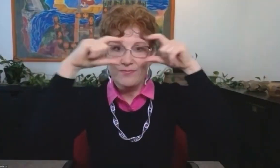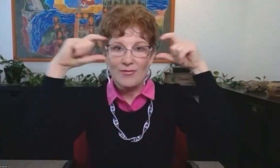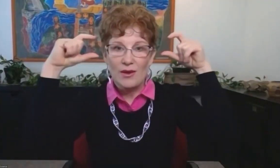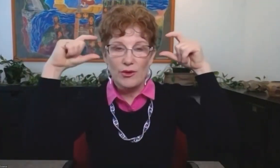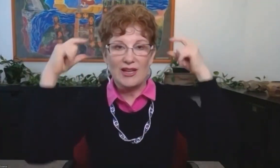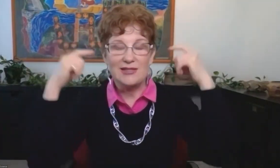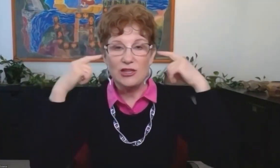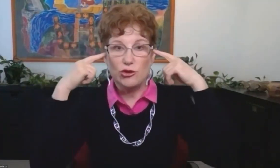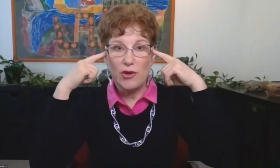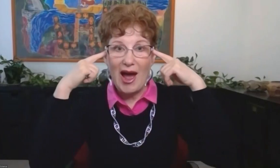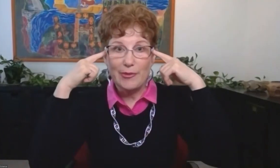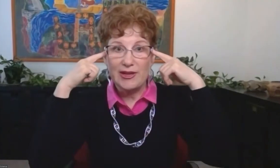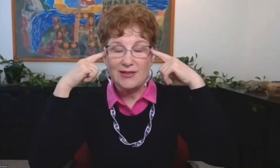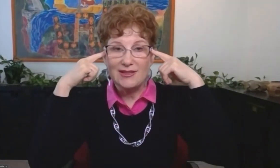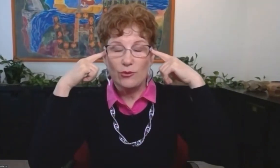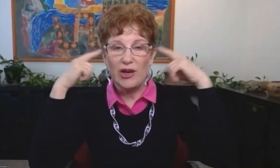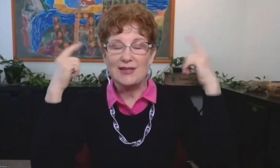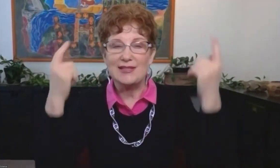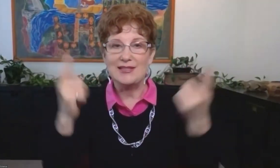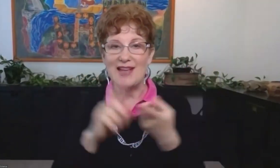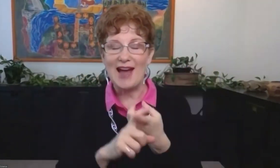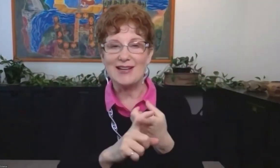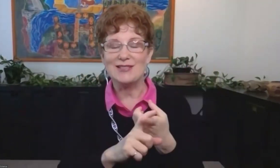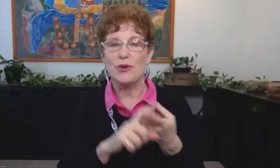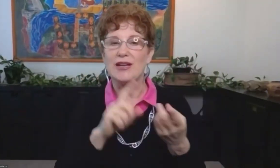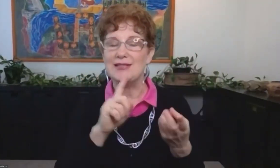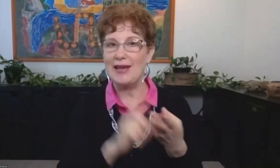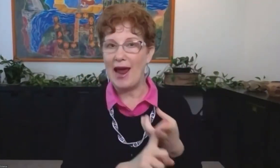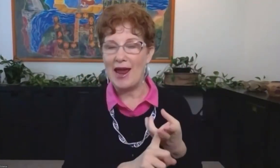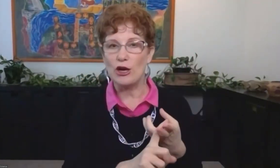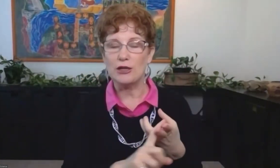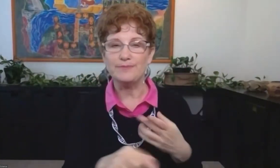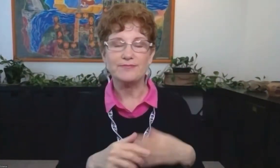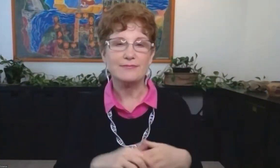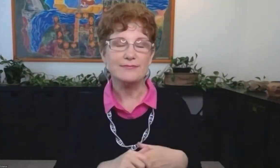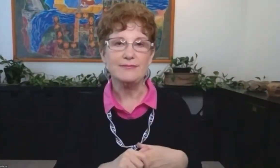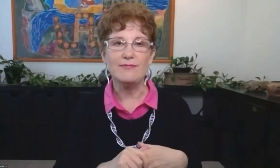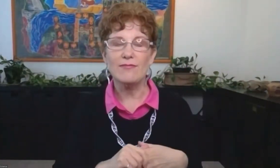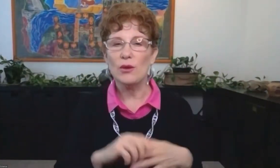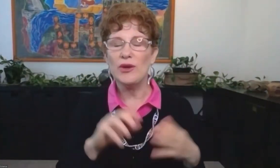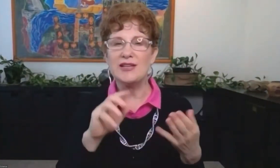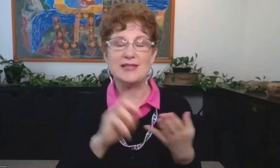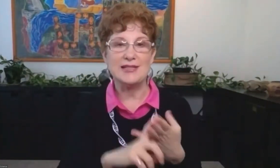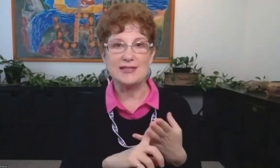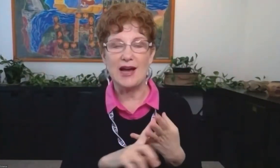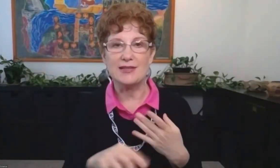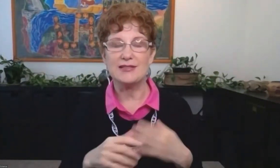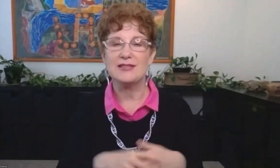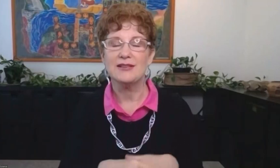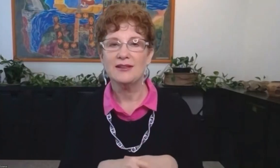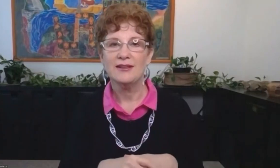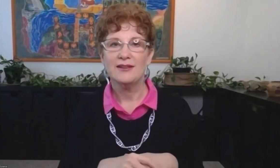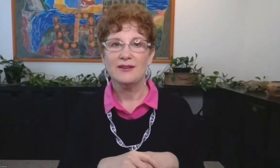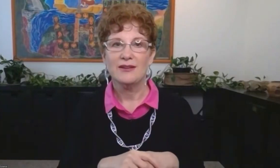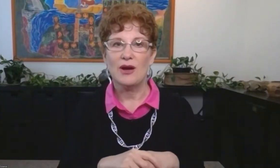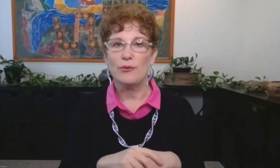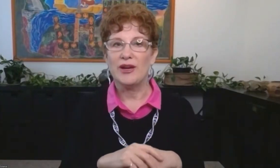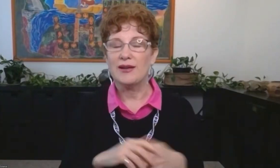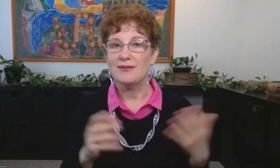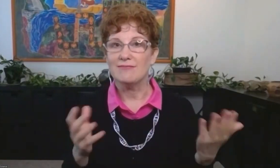the eyes. We can see true happiness. We can see sadness. We can see anger. We can see disgust.